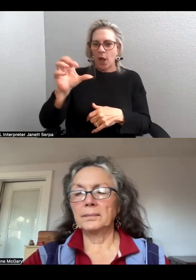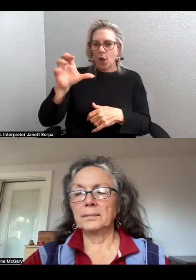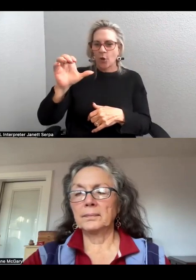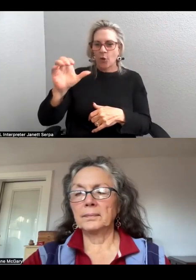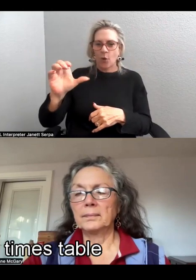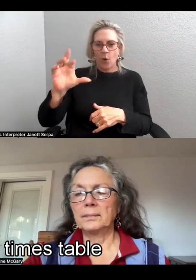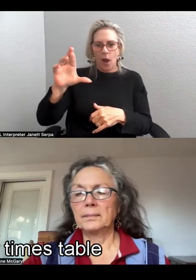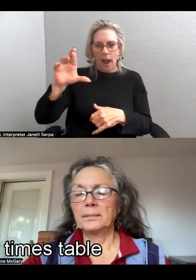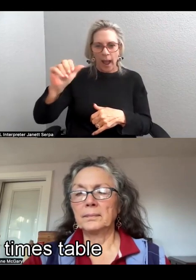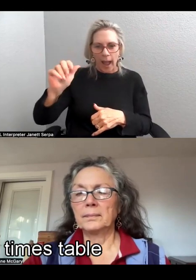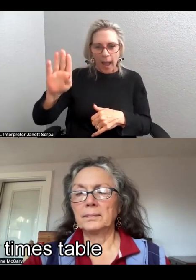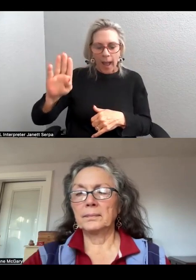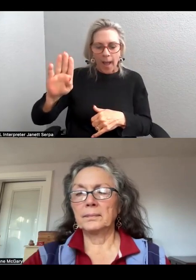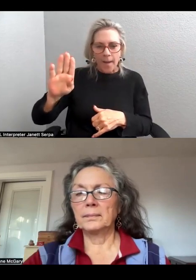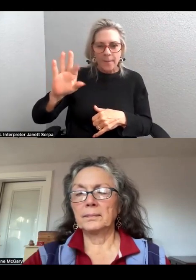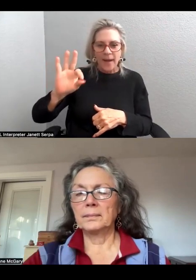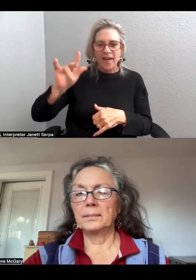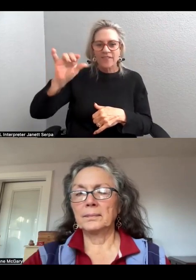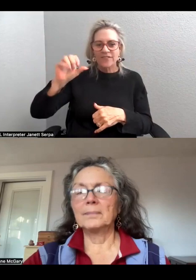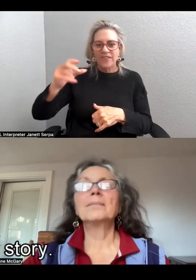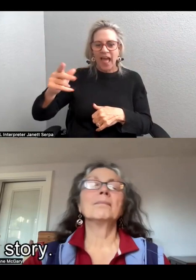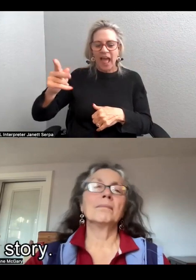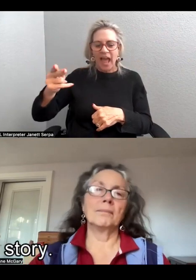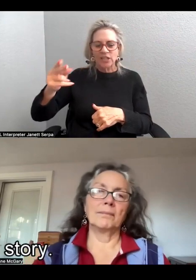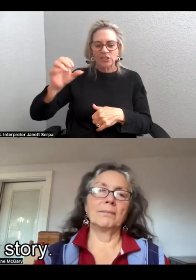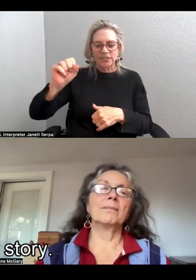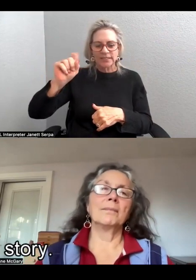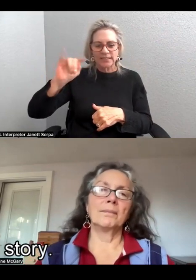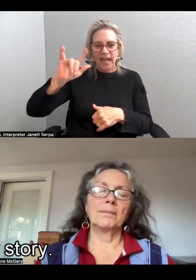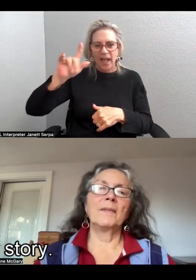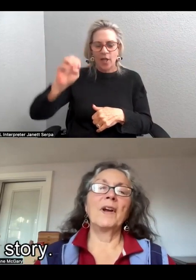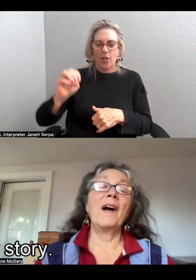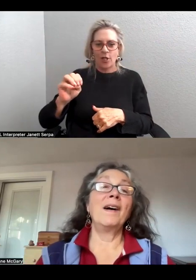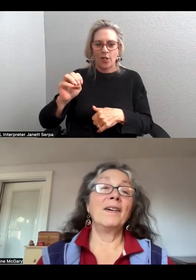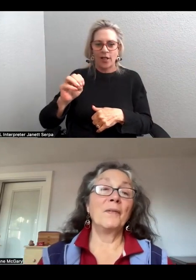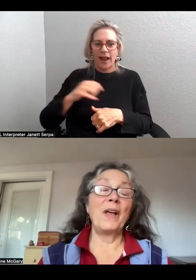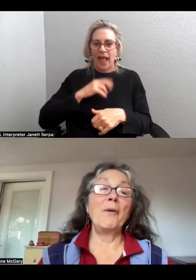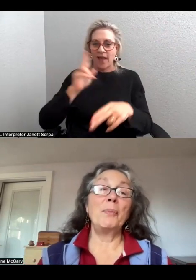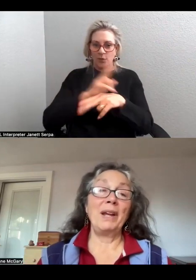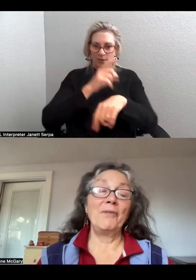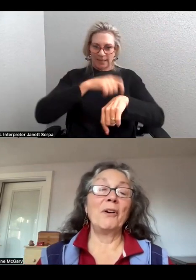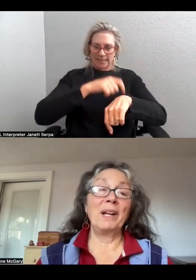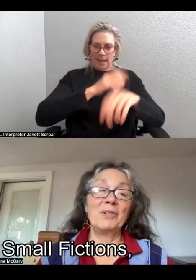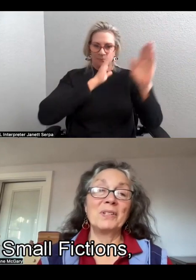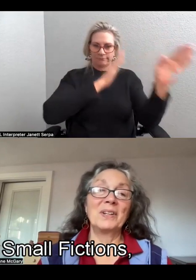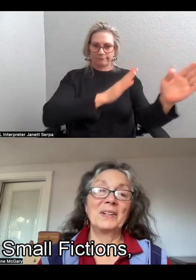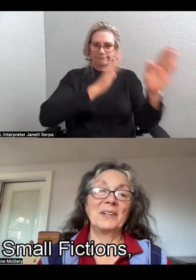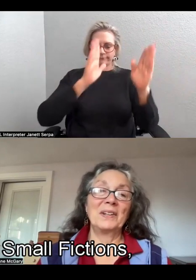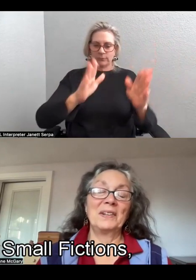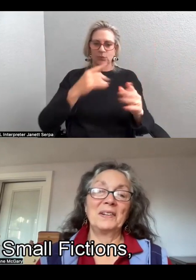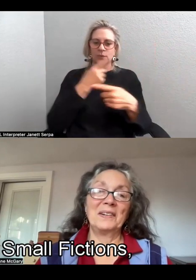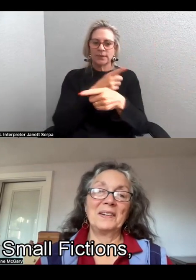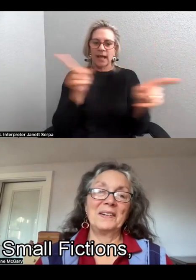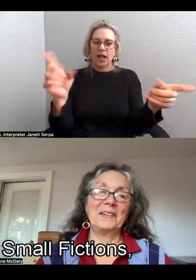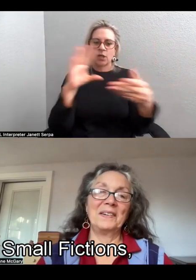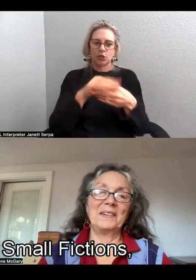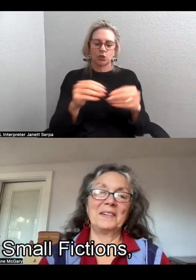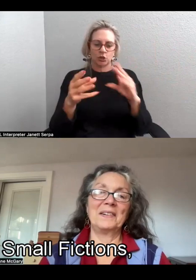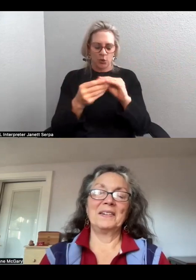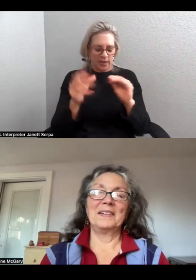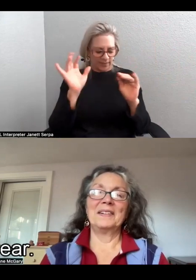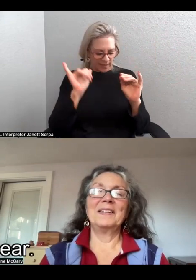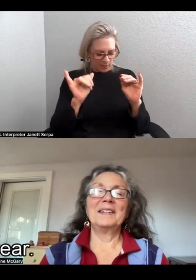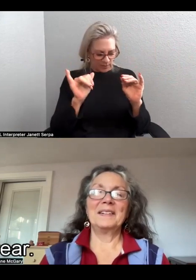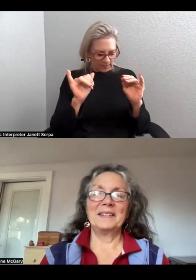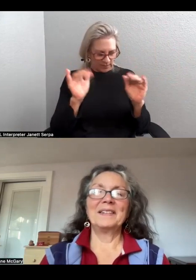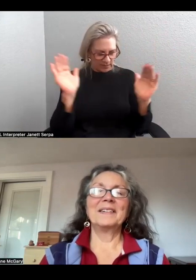I've used the times table to tell a story. Oh, wow. And that was in best small